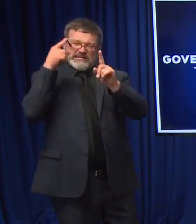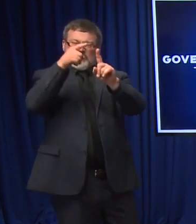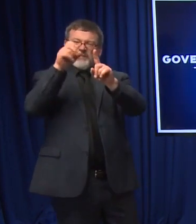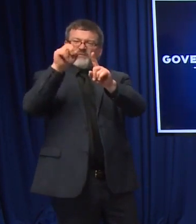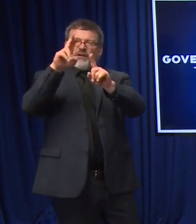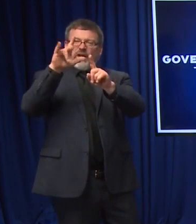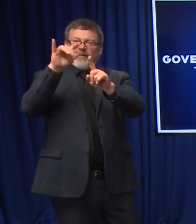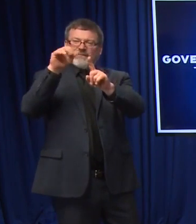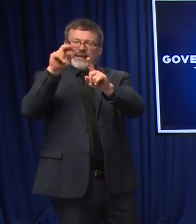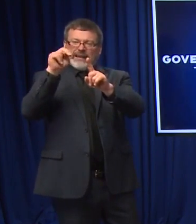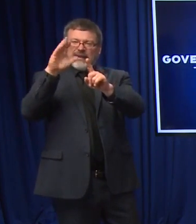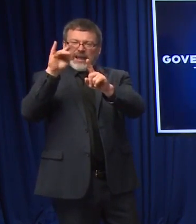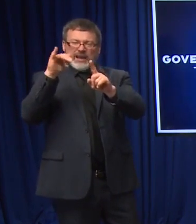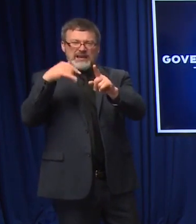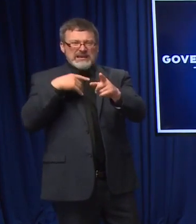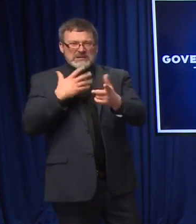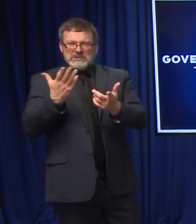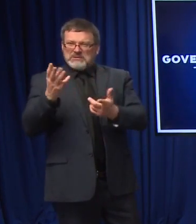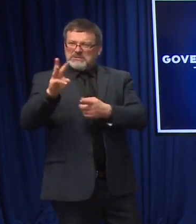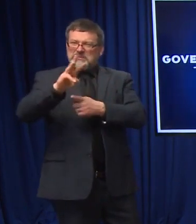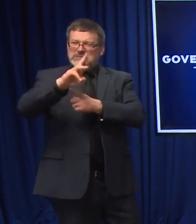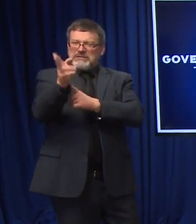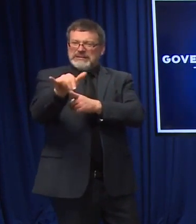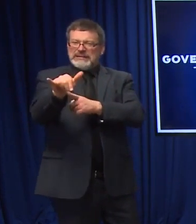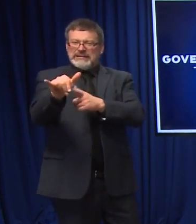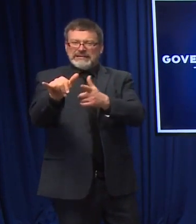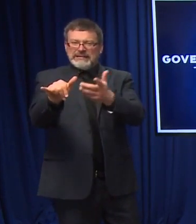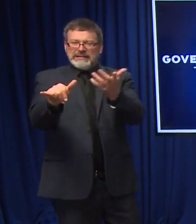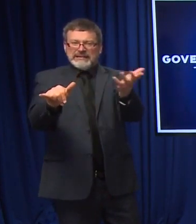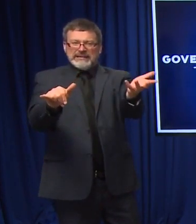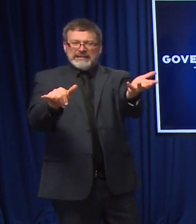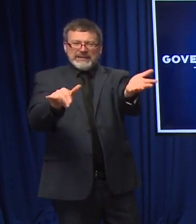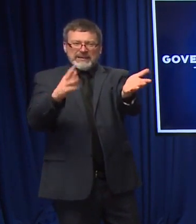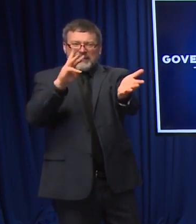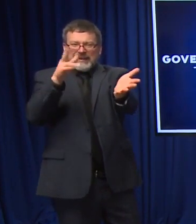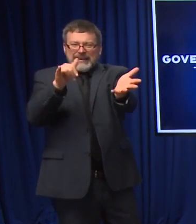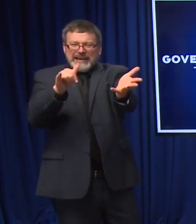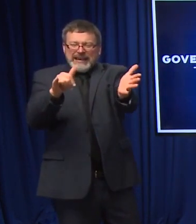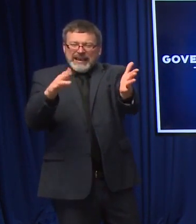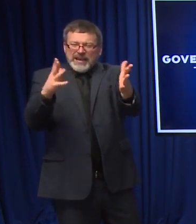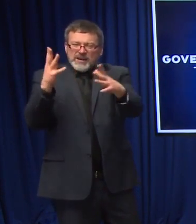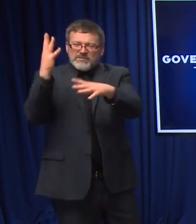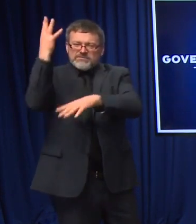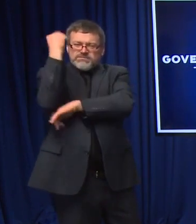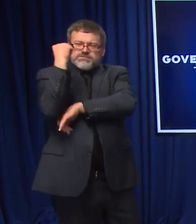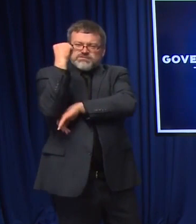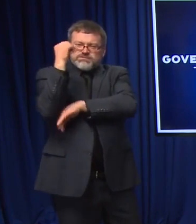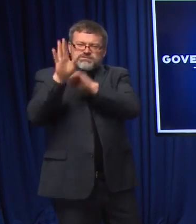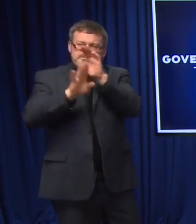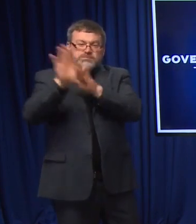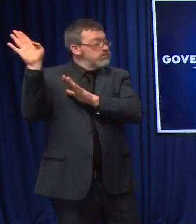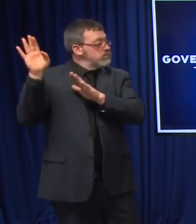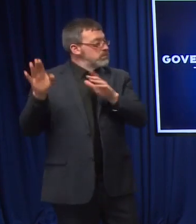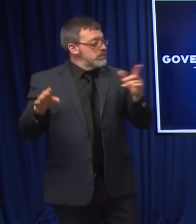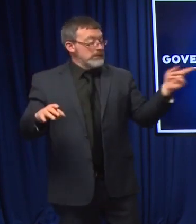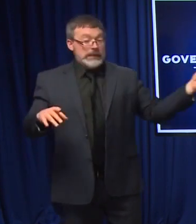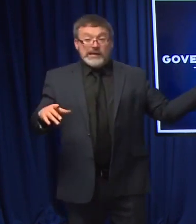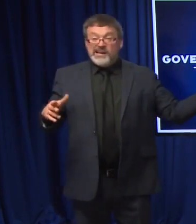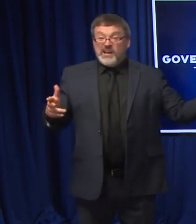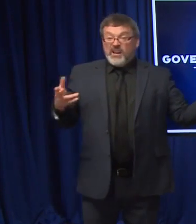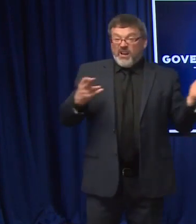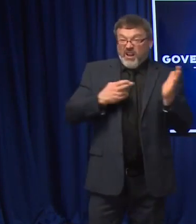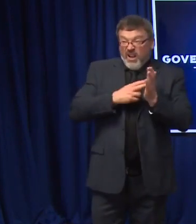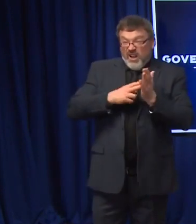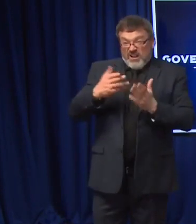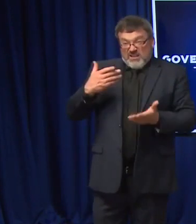these metrics, you know, bounce around. There's variability in them, you know, day to day, week by week, location by location. What I